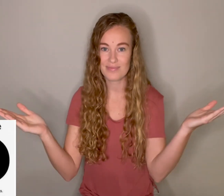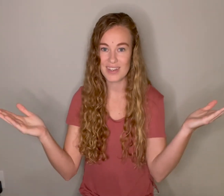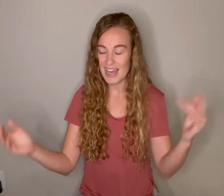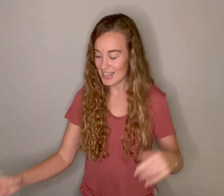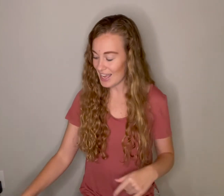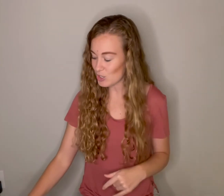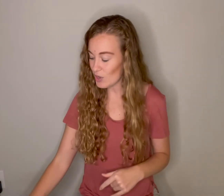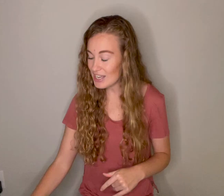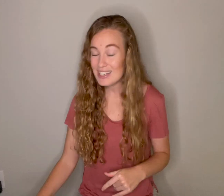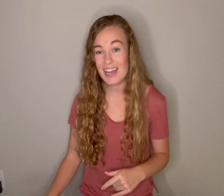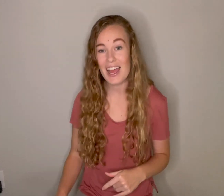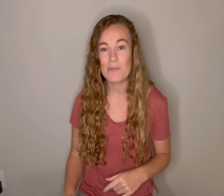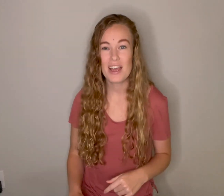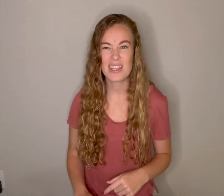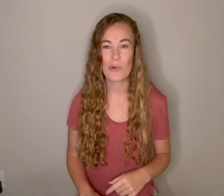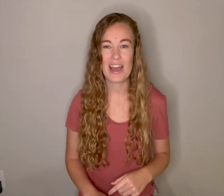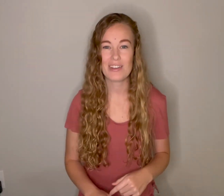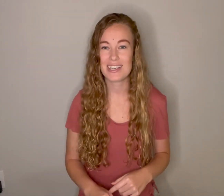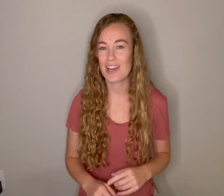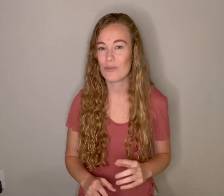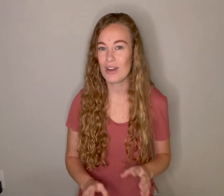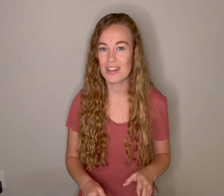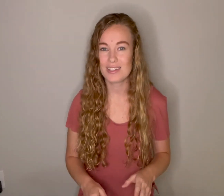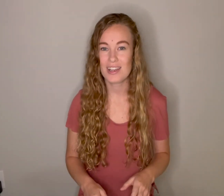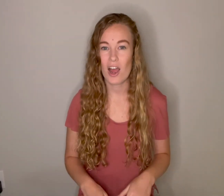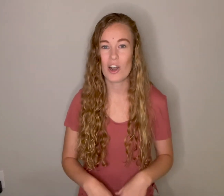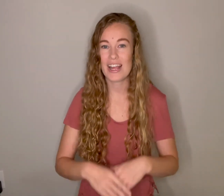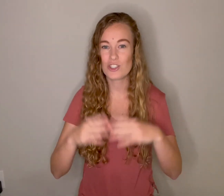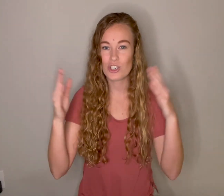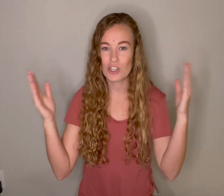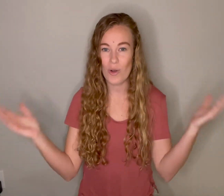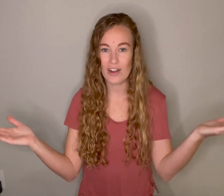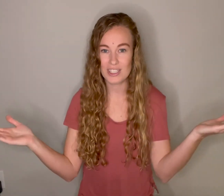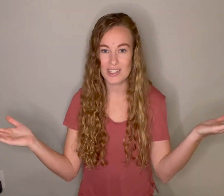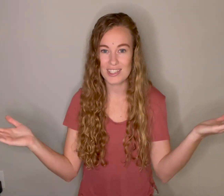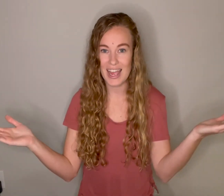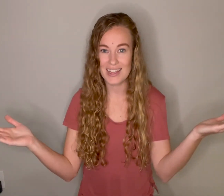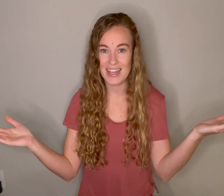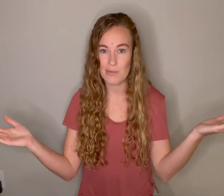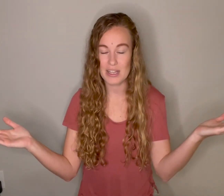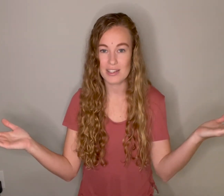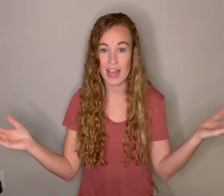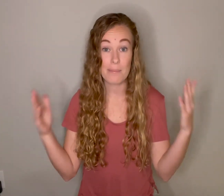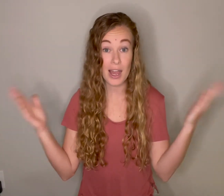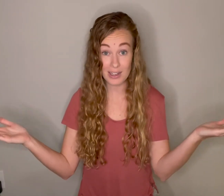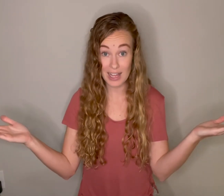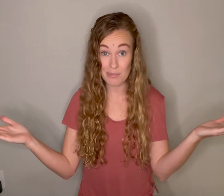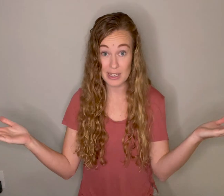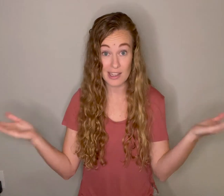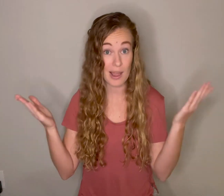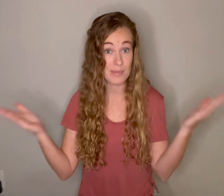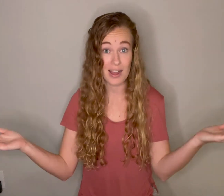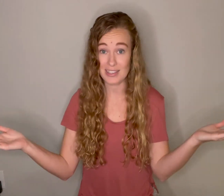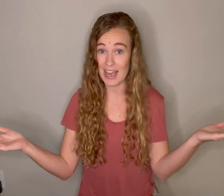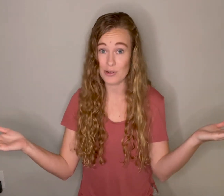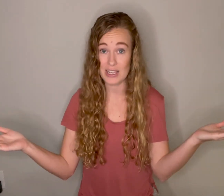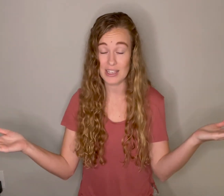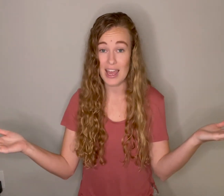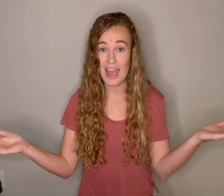Yeah, so anytime that we have any kind of rest, our hands are going to go out to the side. That means I'm not clapping, I'm not counting, and